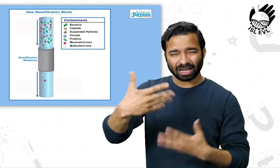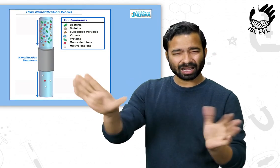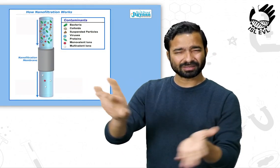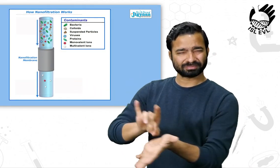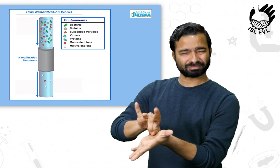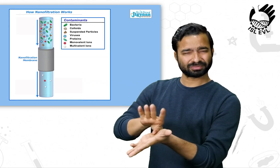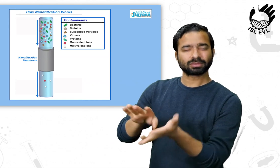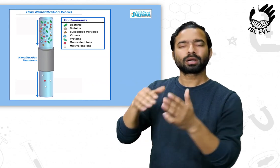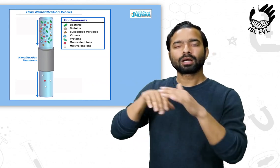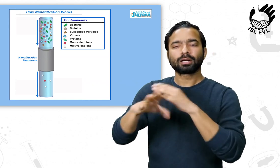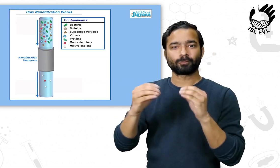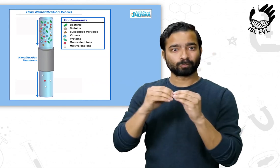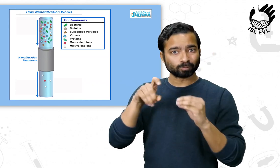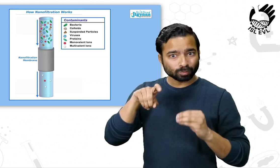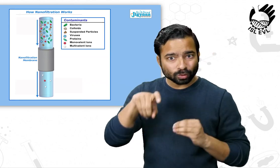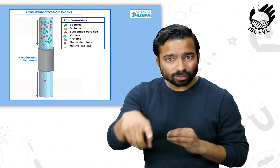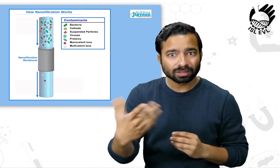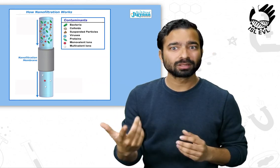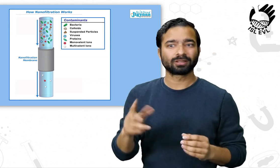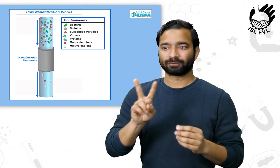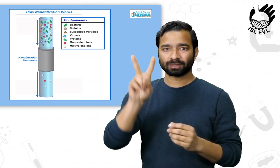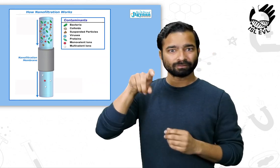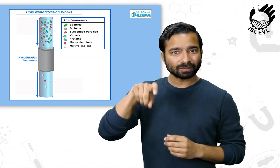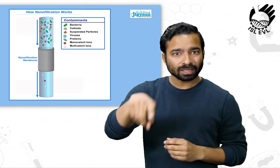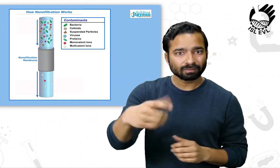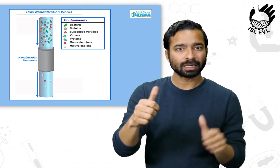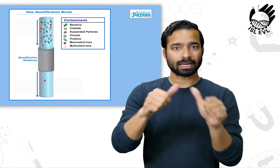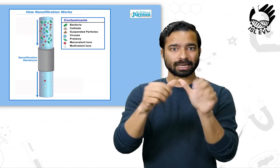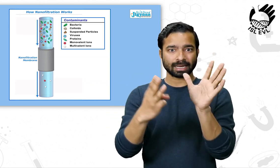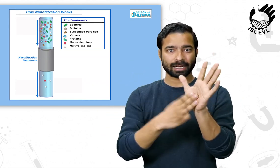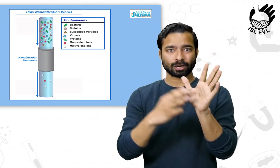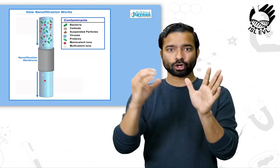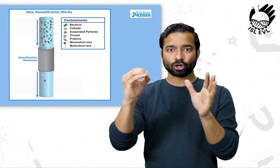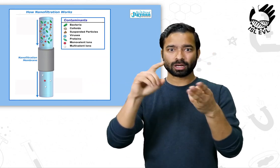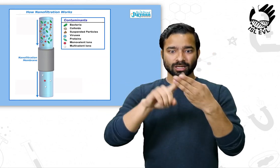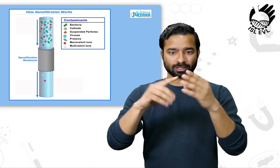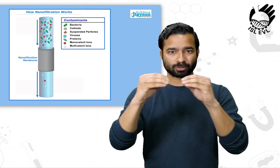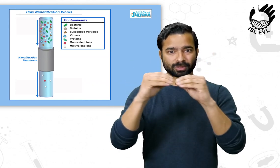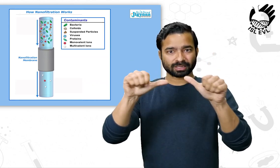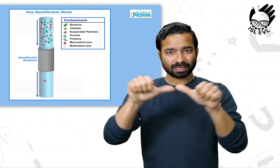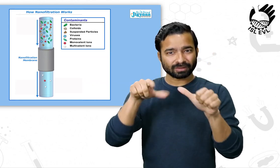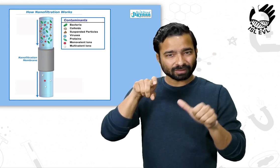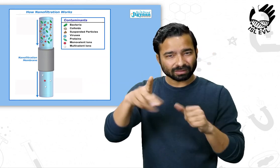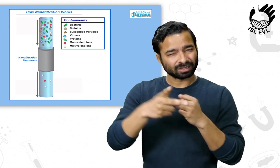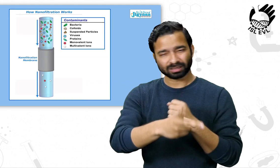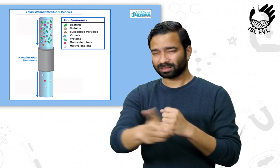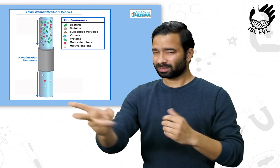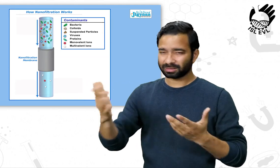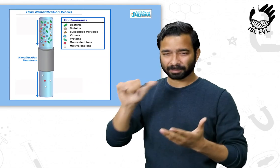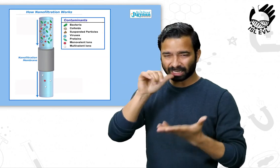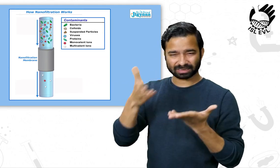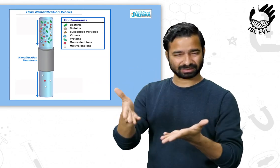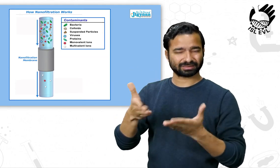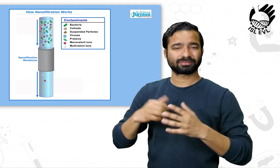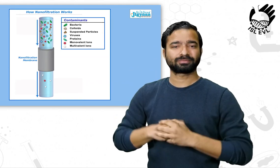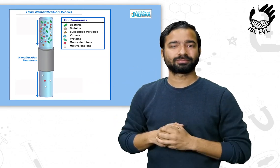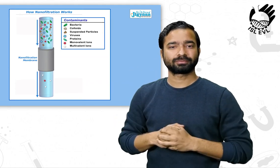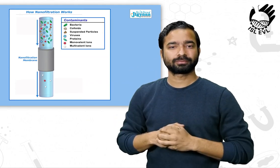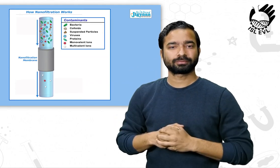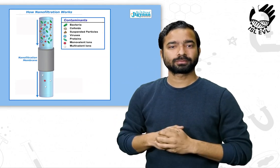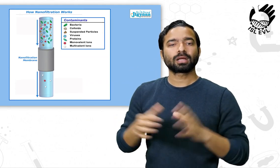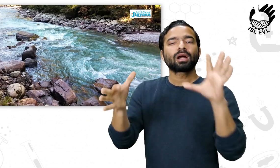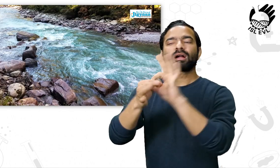and excludes germs like bacteria, virus, and amoeba present in surface waters